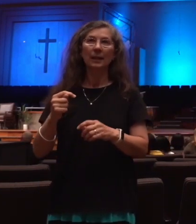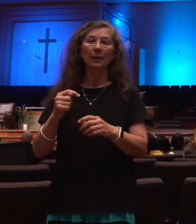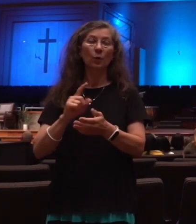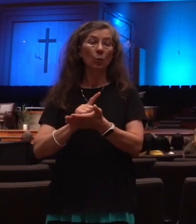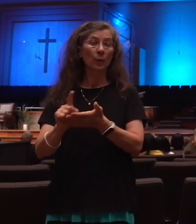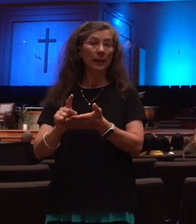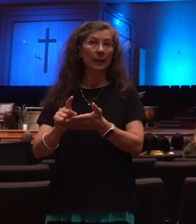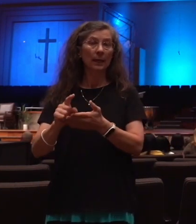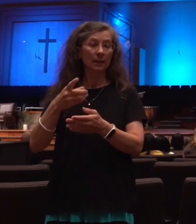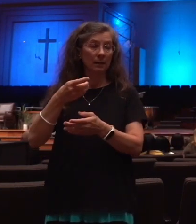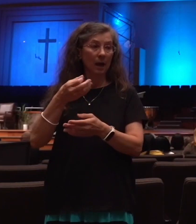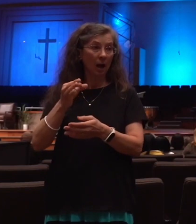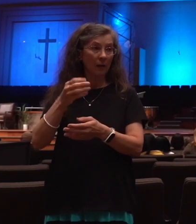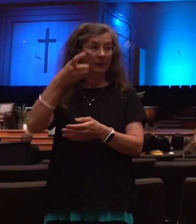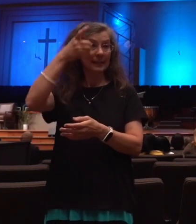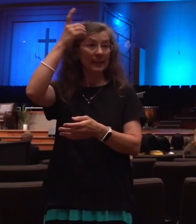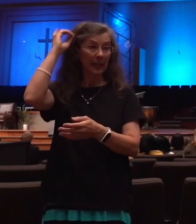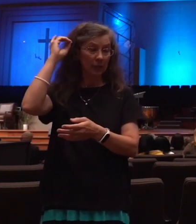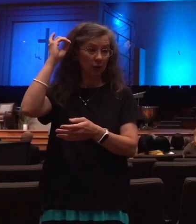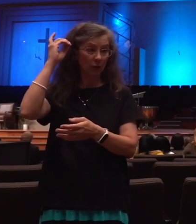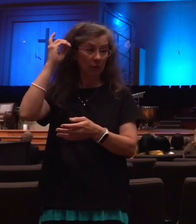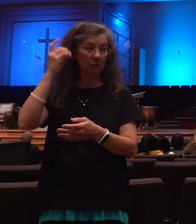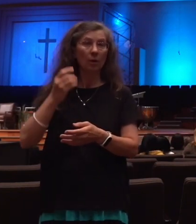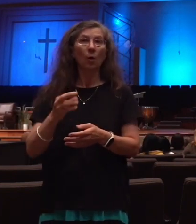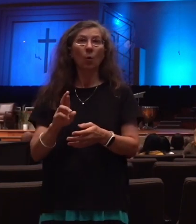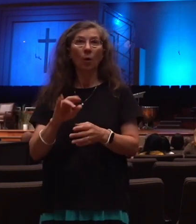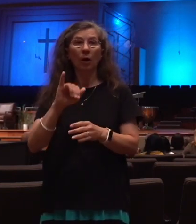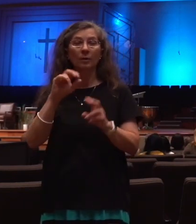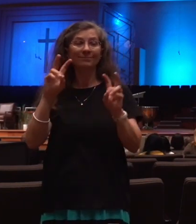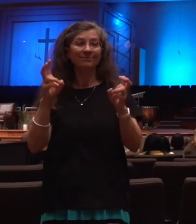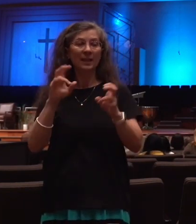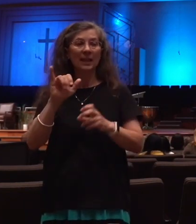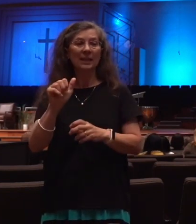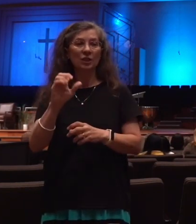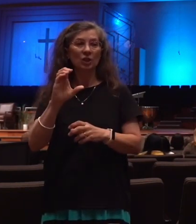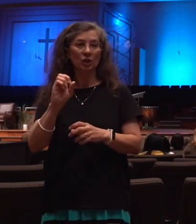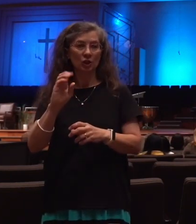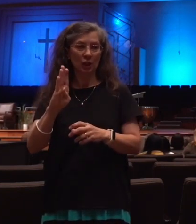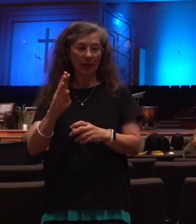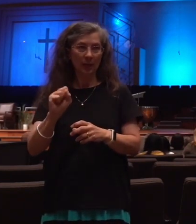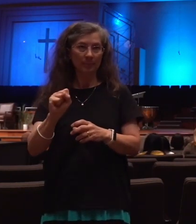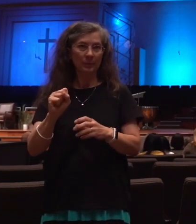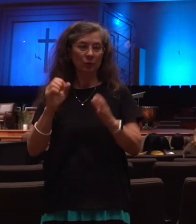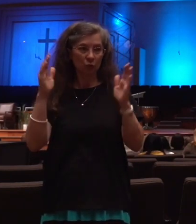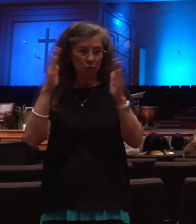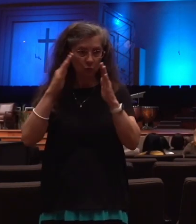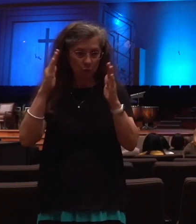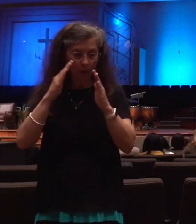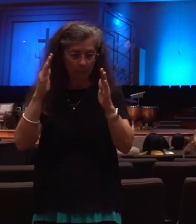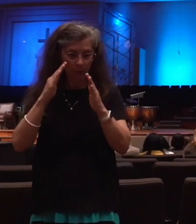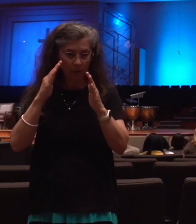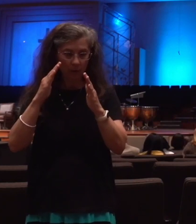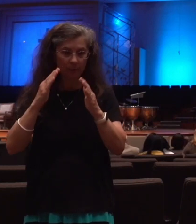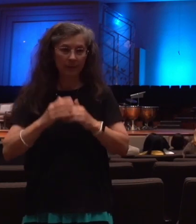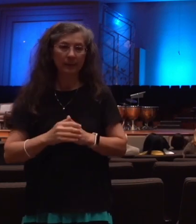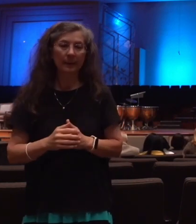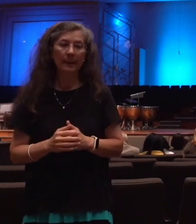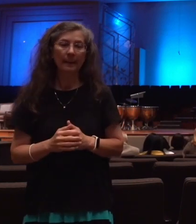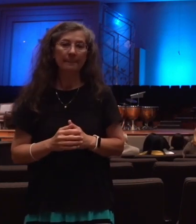The other term that's used is Jacob's trouble. The time of Jacob's trouble. Jeremiah 30, verse 7. Alas, for that